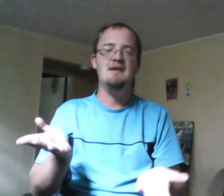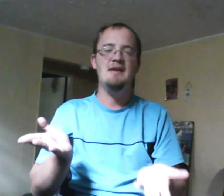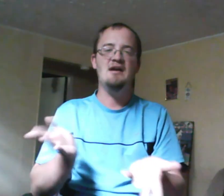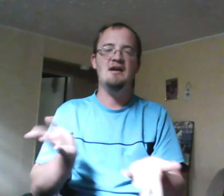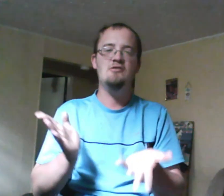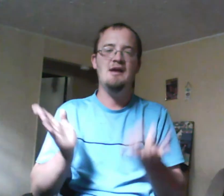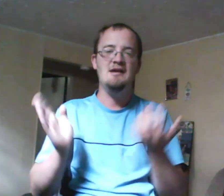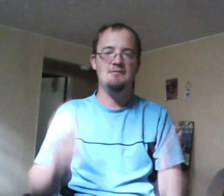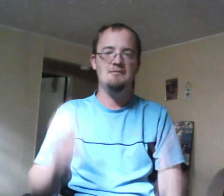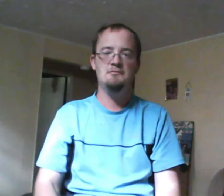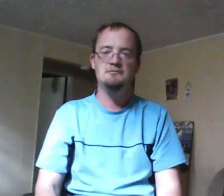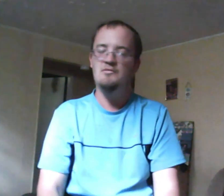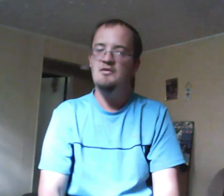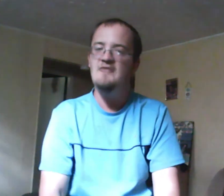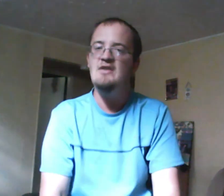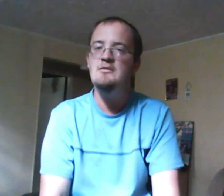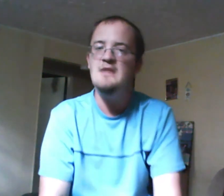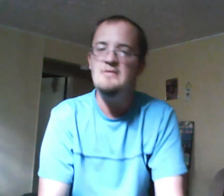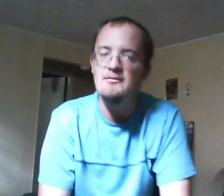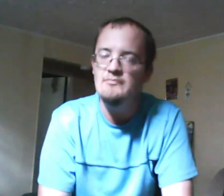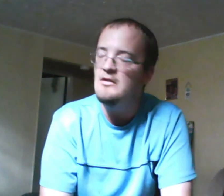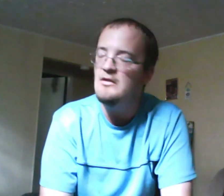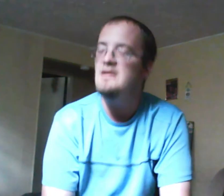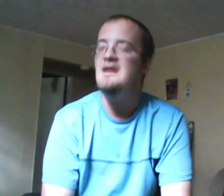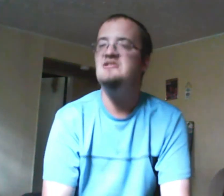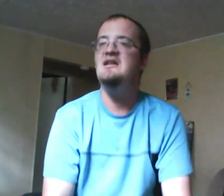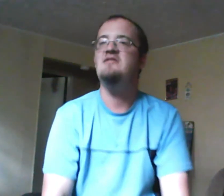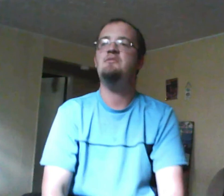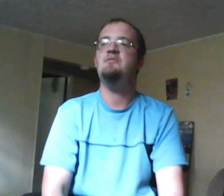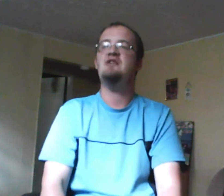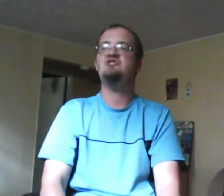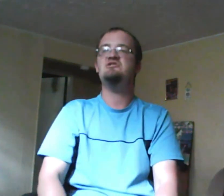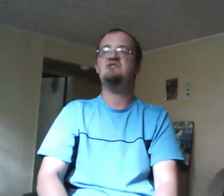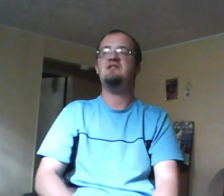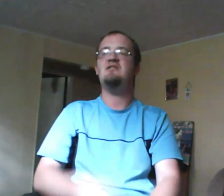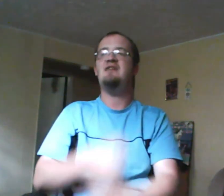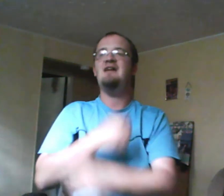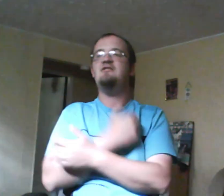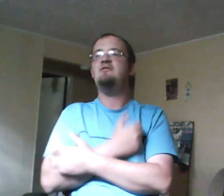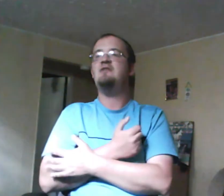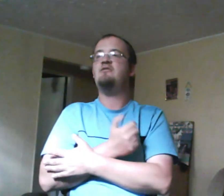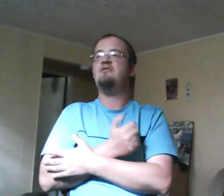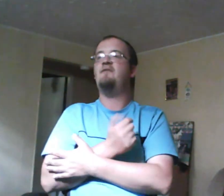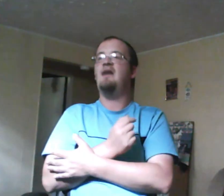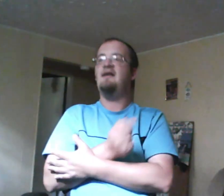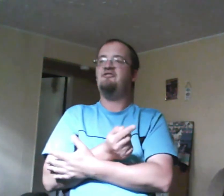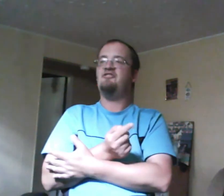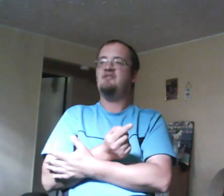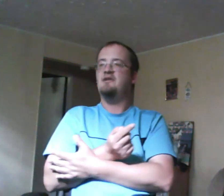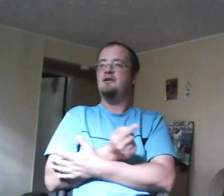head again we thought we were done with that but yeah she has the depression she decides to kill herself off wants